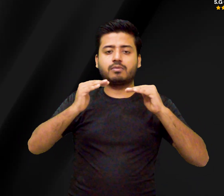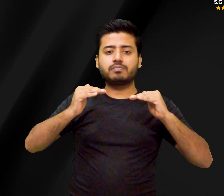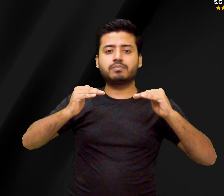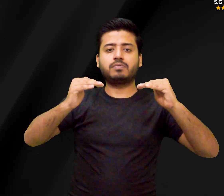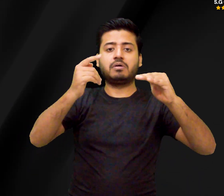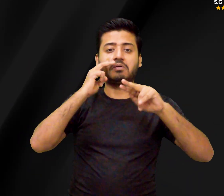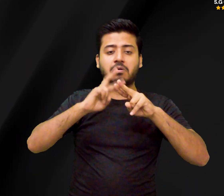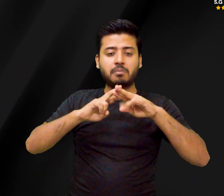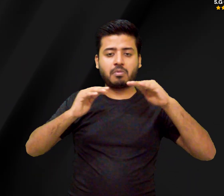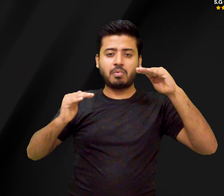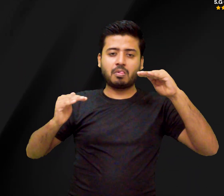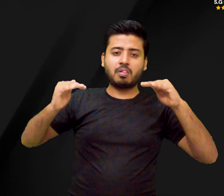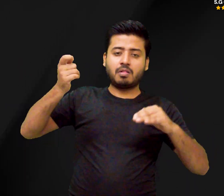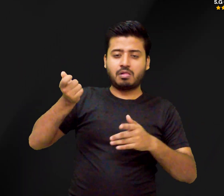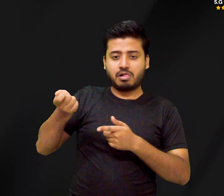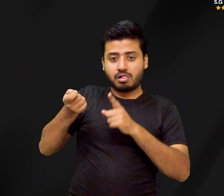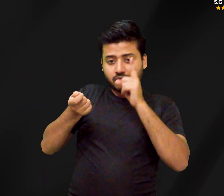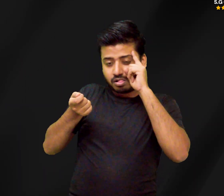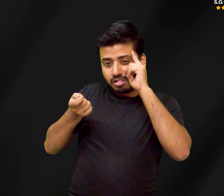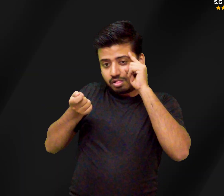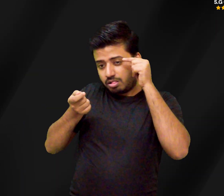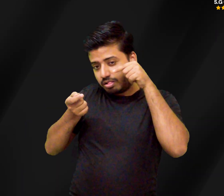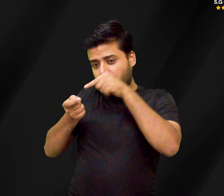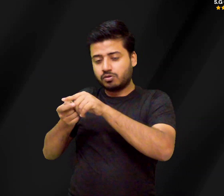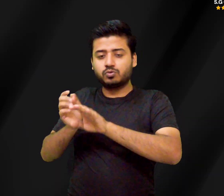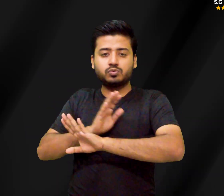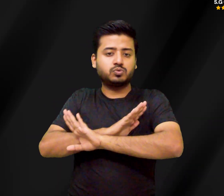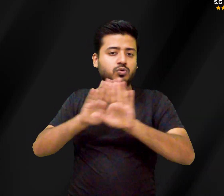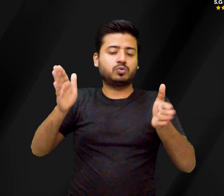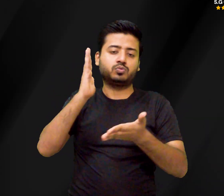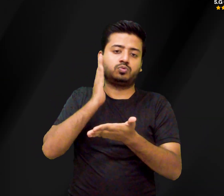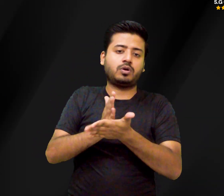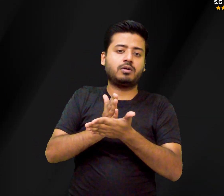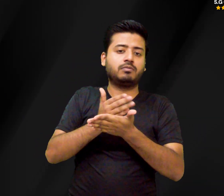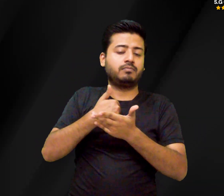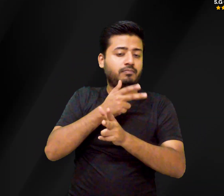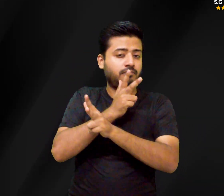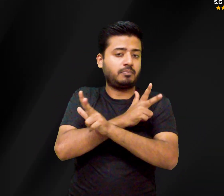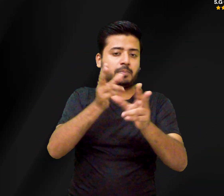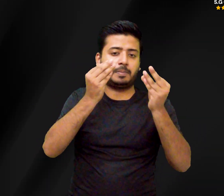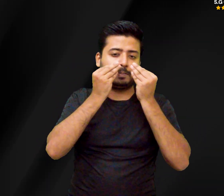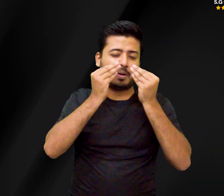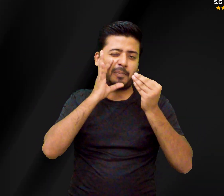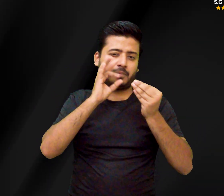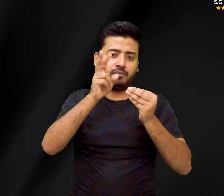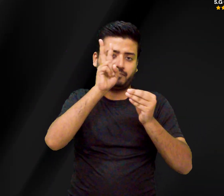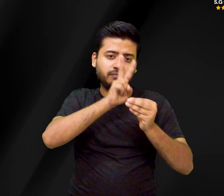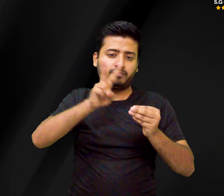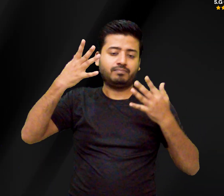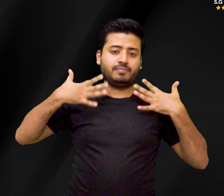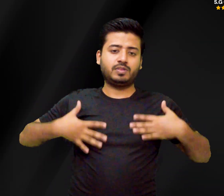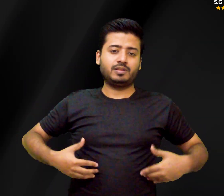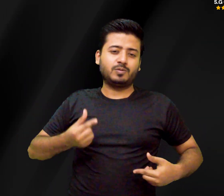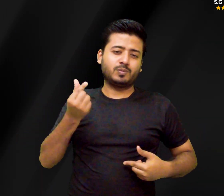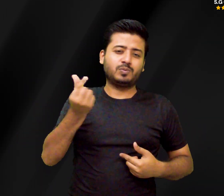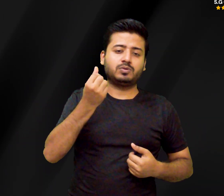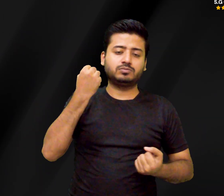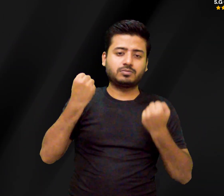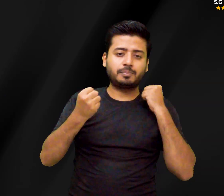start with morning sunlight exposure before a workout, followed by gym session, and then yoga session afterward, or separate them by